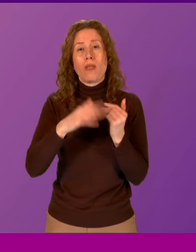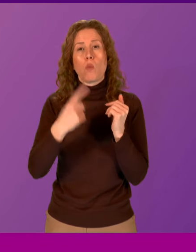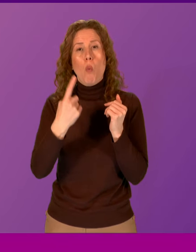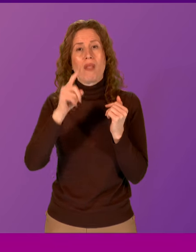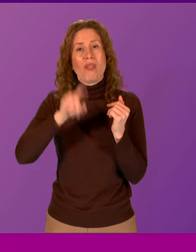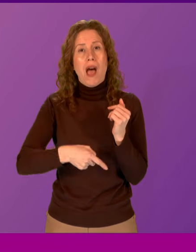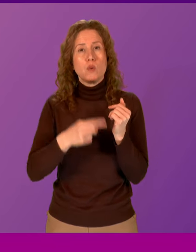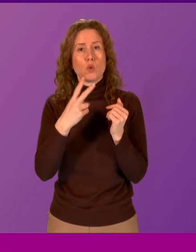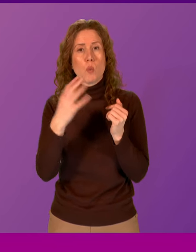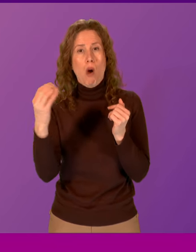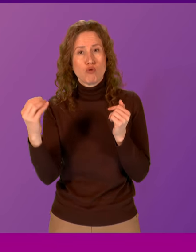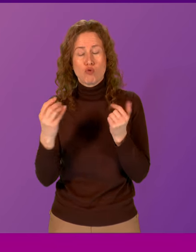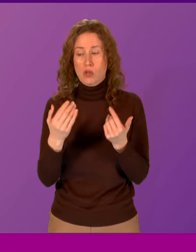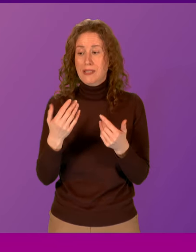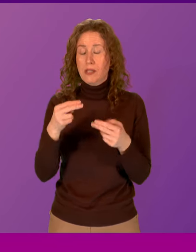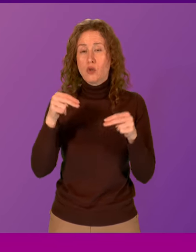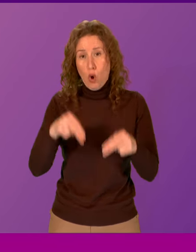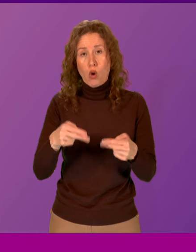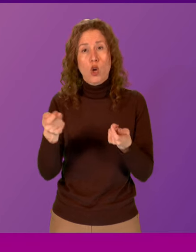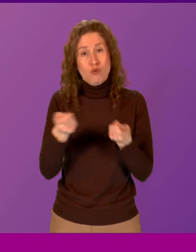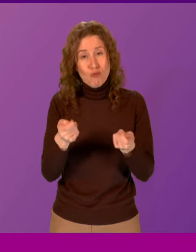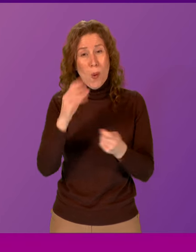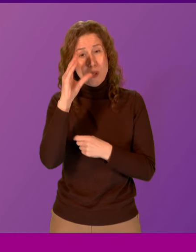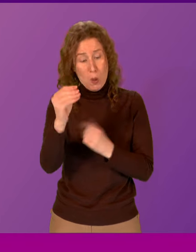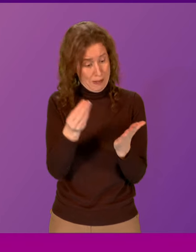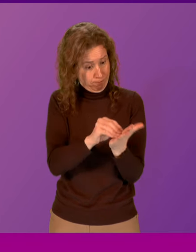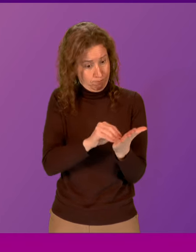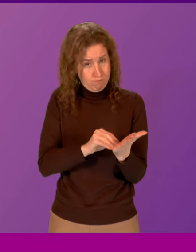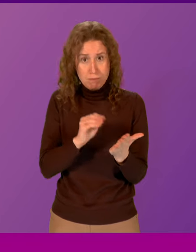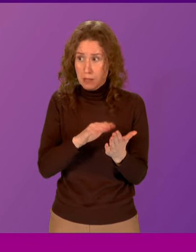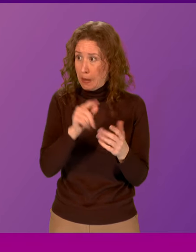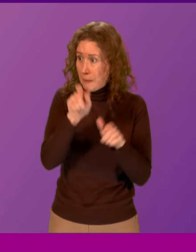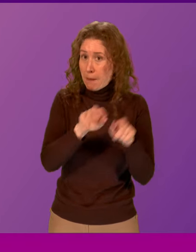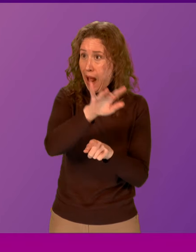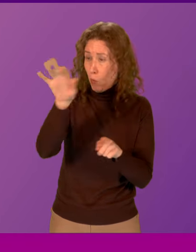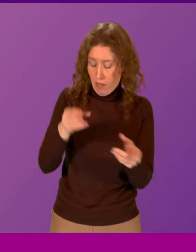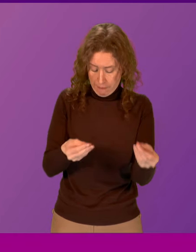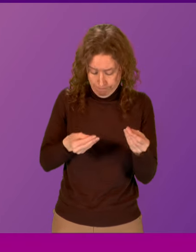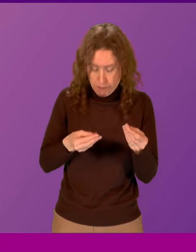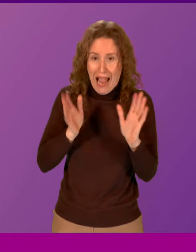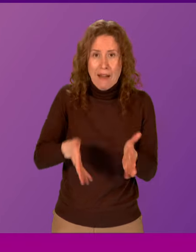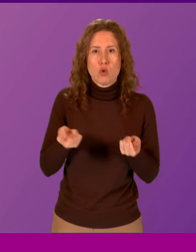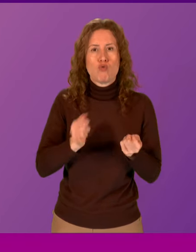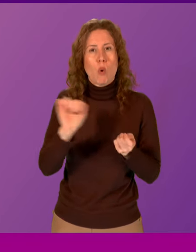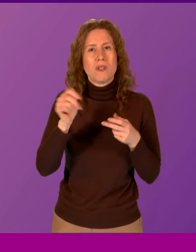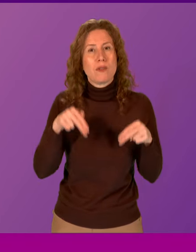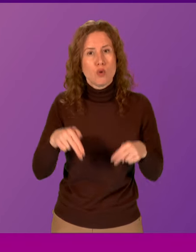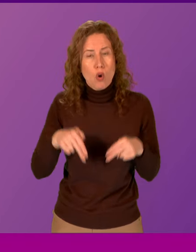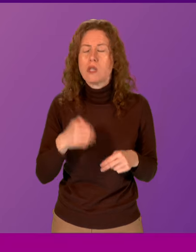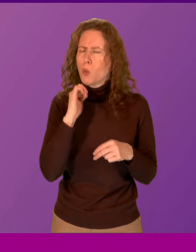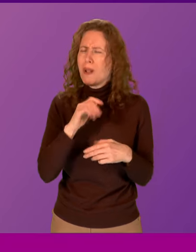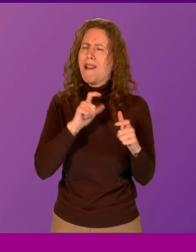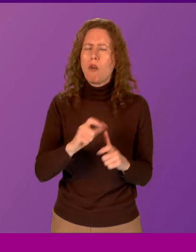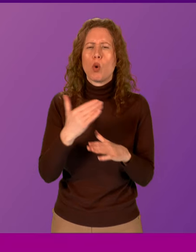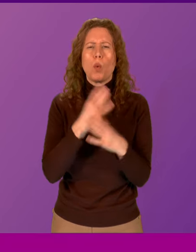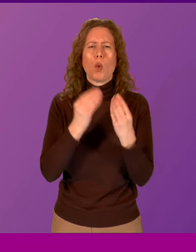active dog control notices in place as we speak. So we will continue to work, of course, with Police Scotland, with local